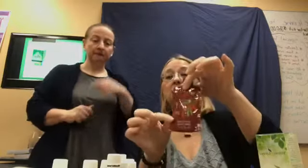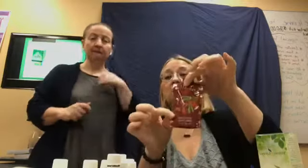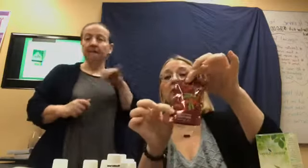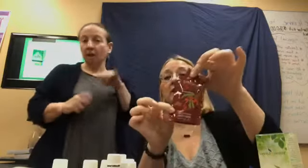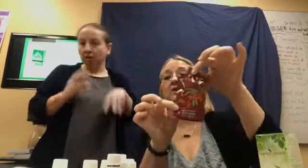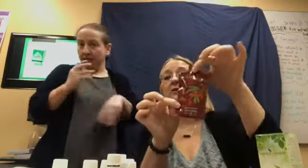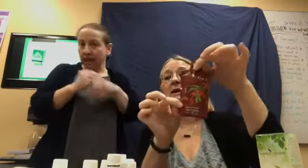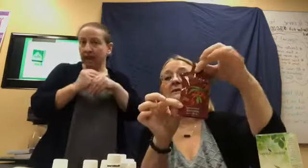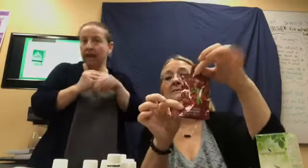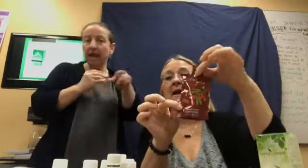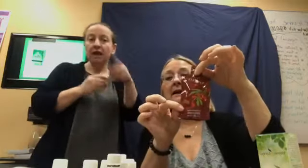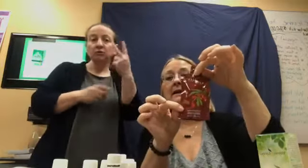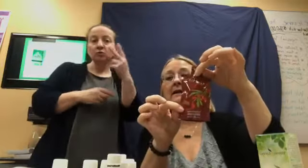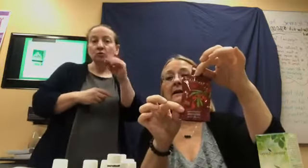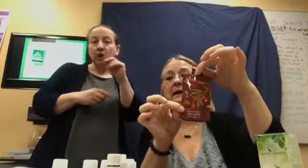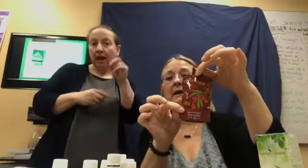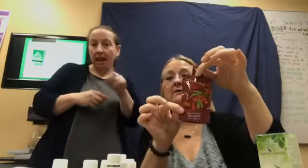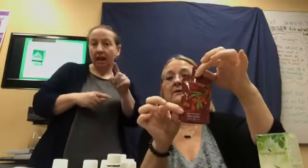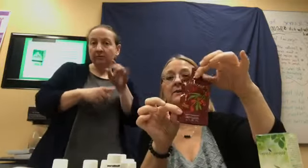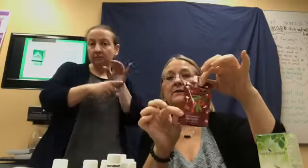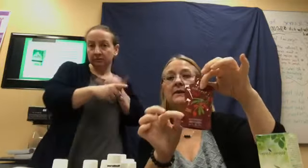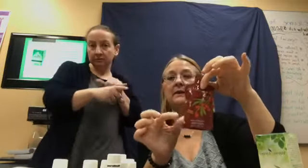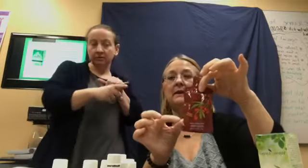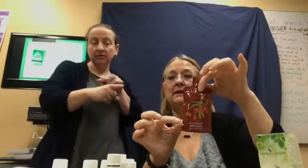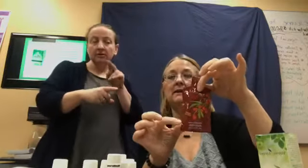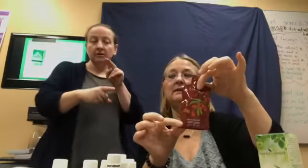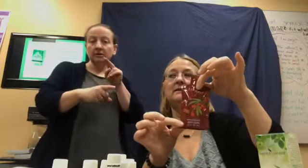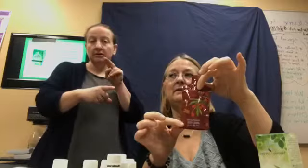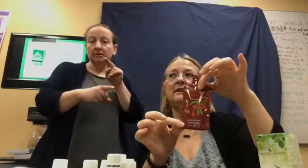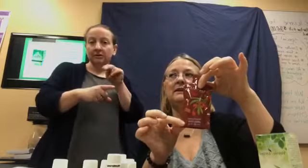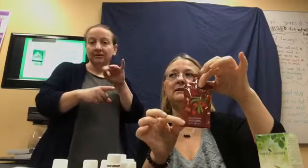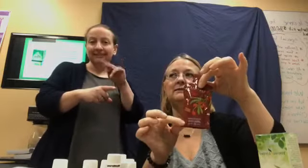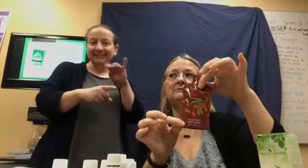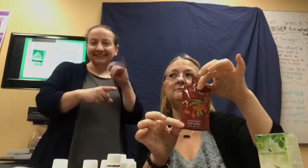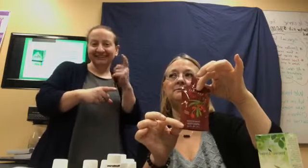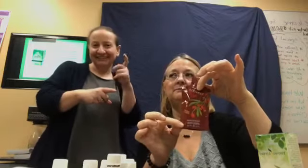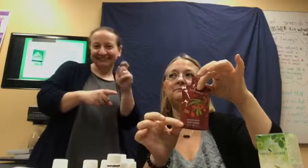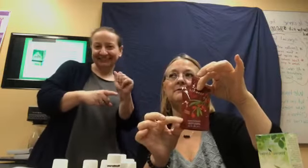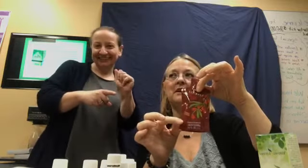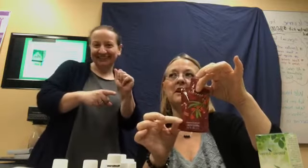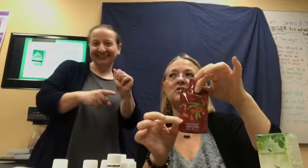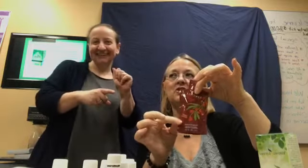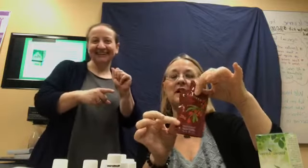put a two ounce packet, uh, the Ningsha,